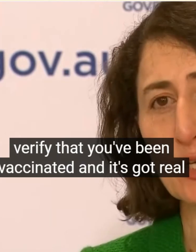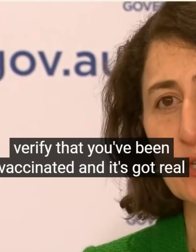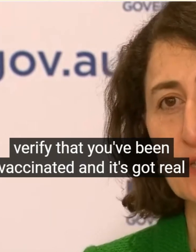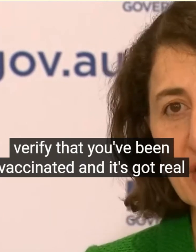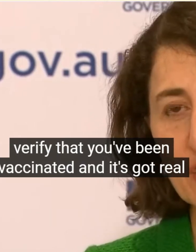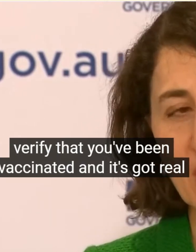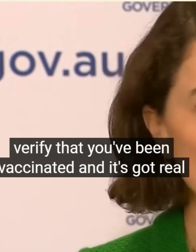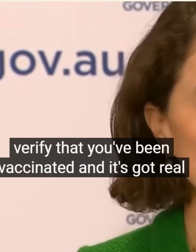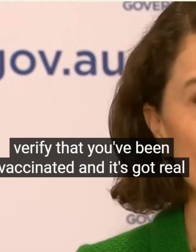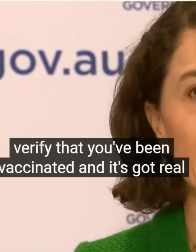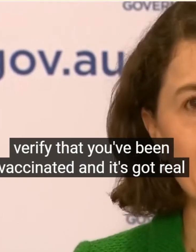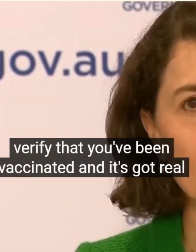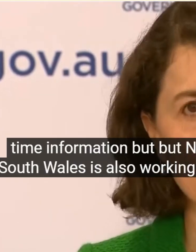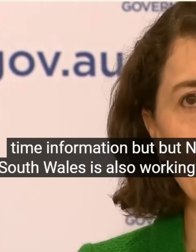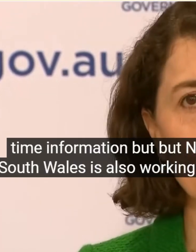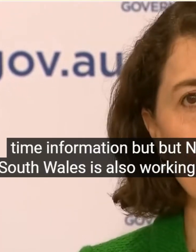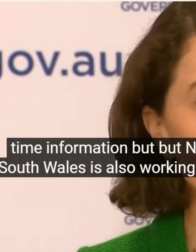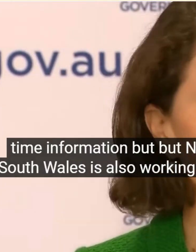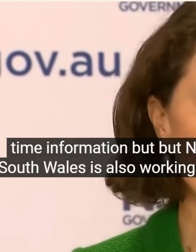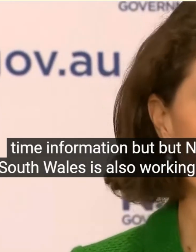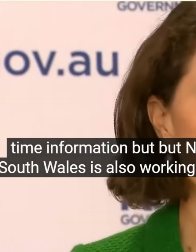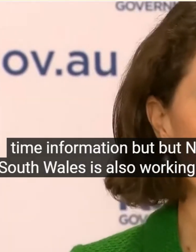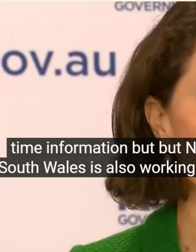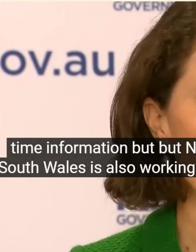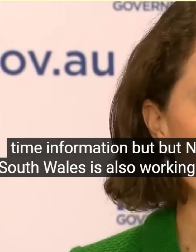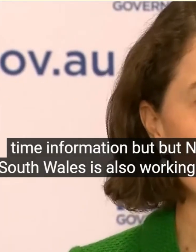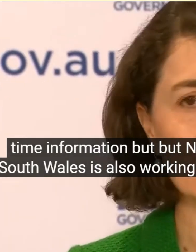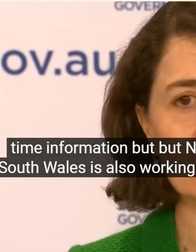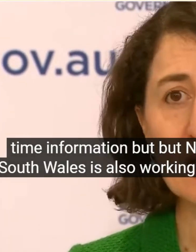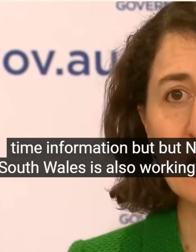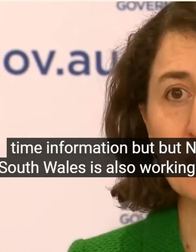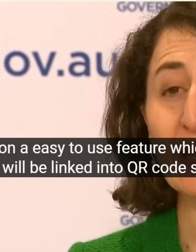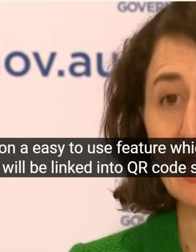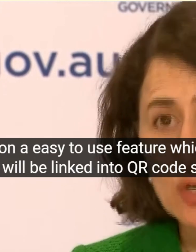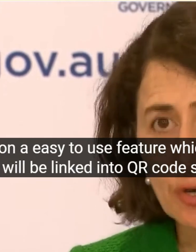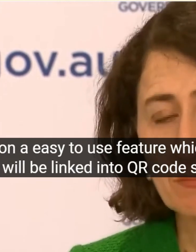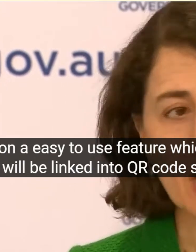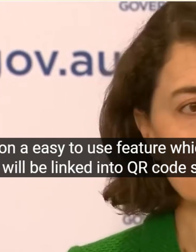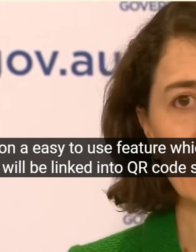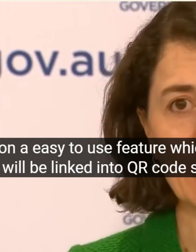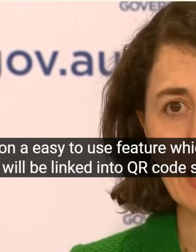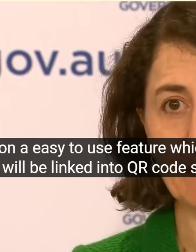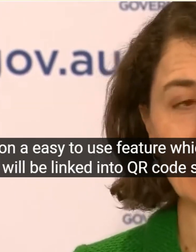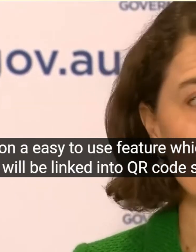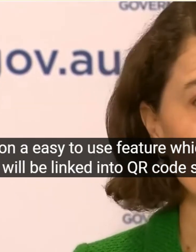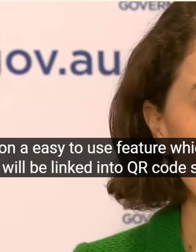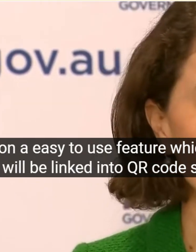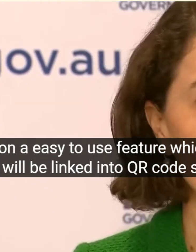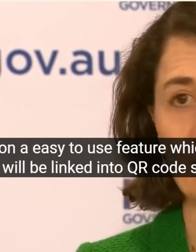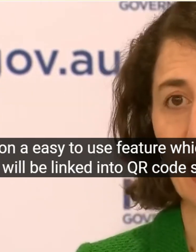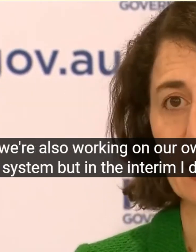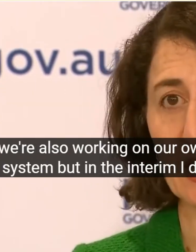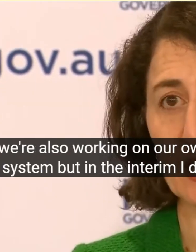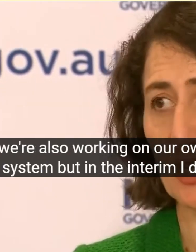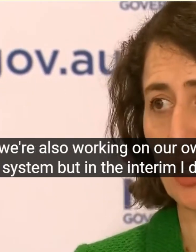Feature Which Will Be Link To QR Code So We're Also Working On Our Own System But In The Interim I Do Recommend If People Want To Have Proof Of Their Vacc